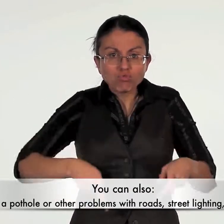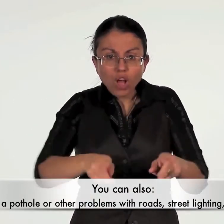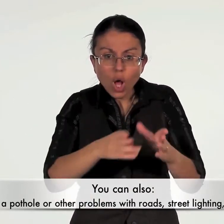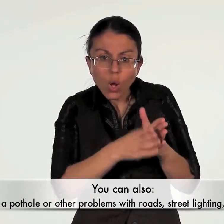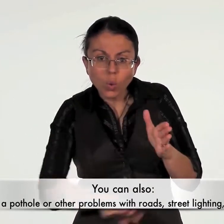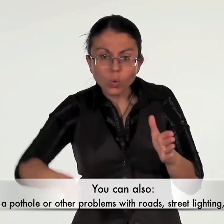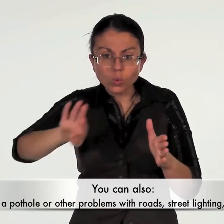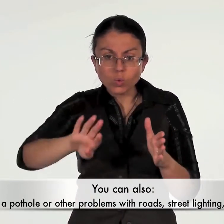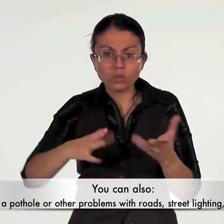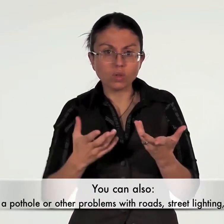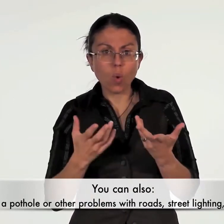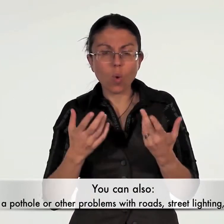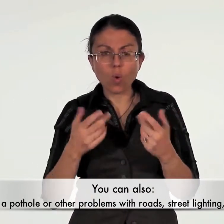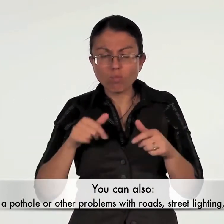lighting or traffic lights